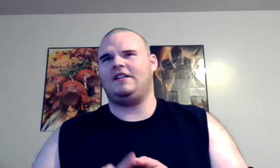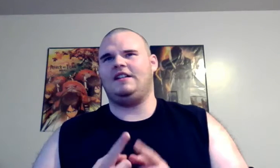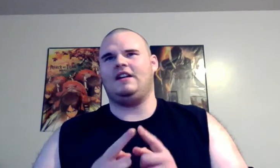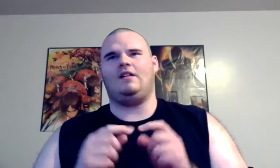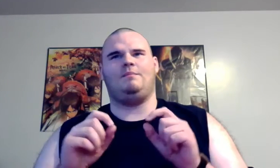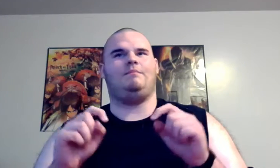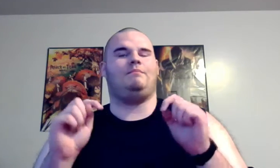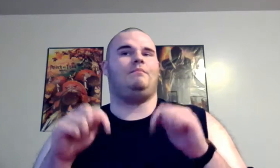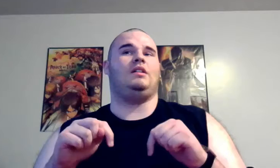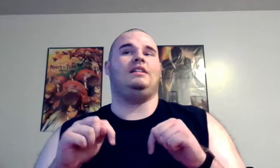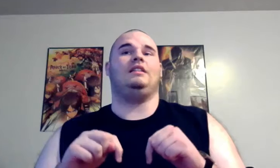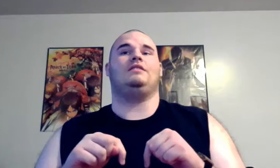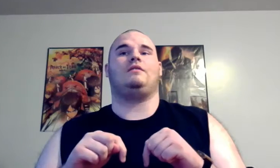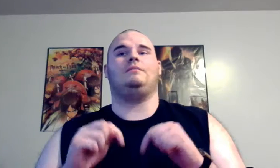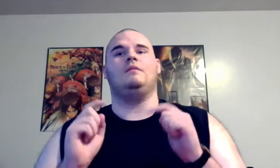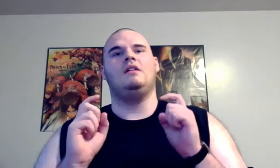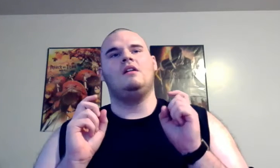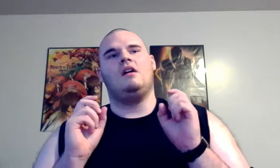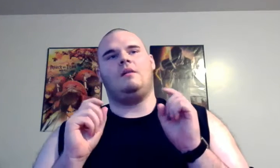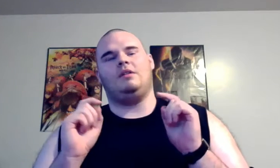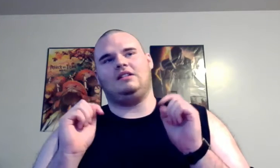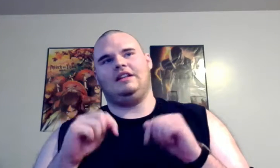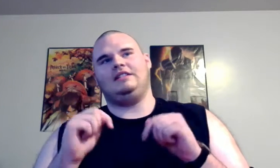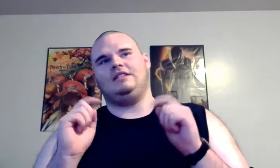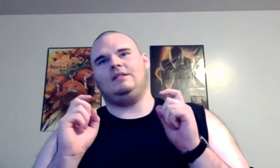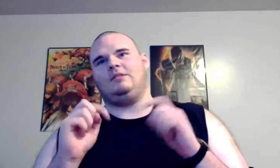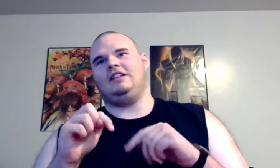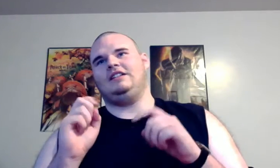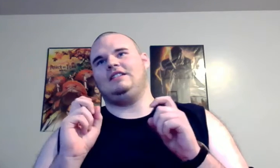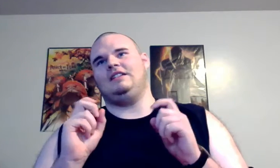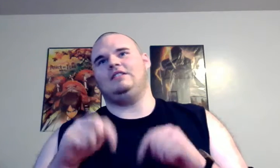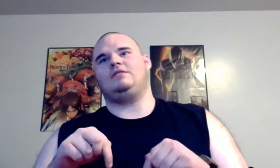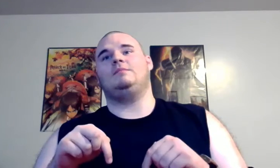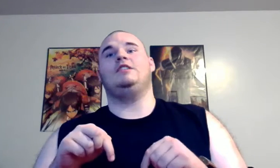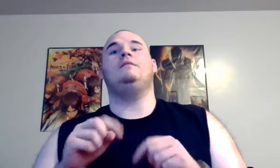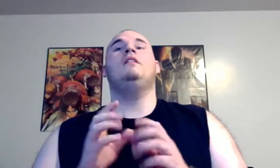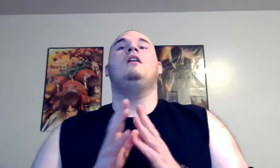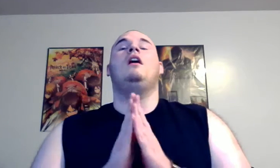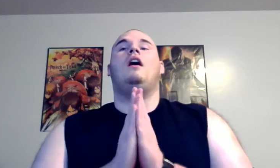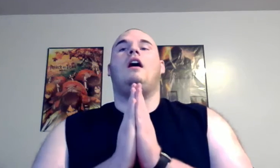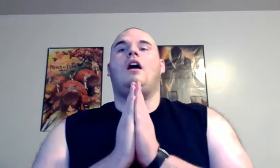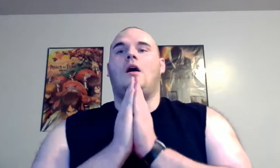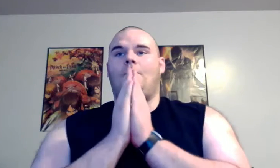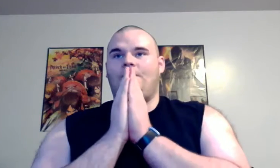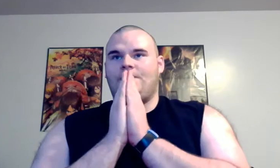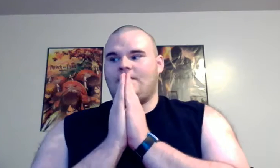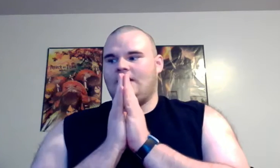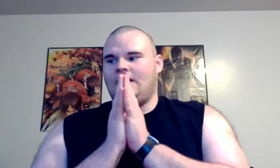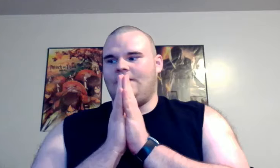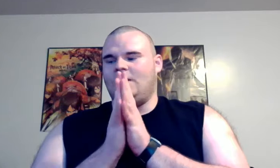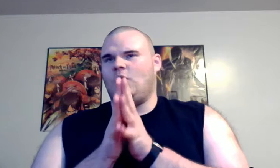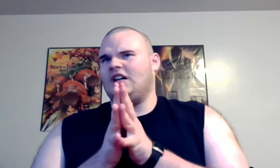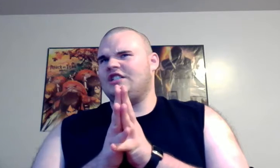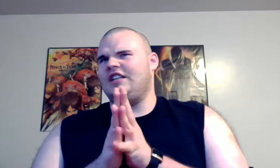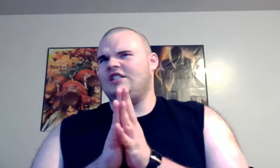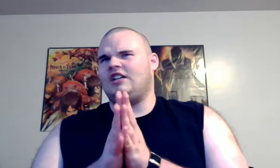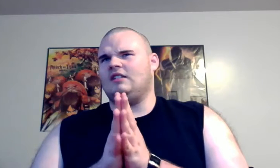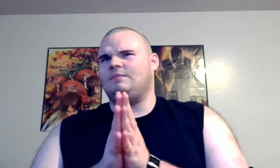I'll put it in the description I'll put a link to the playlist in the description um if you watch the Child's Play